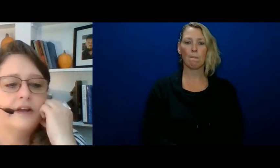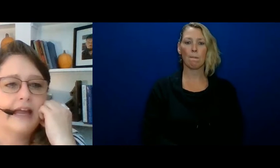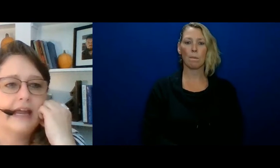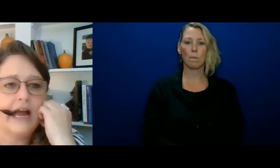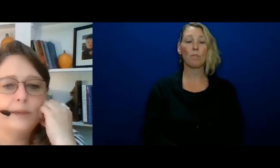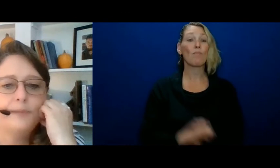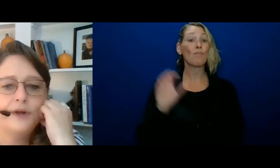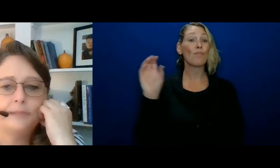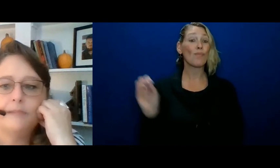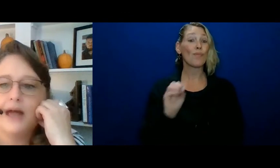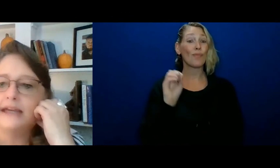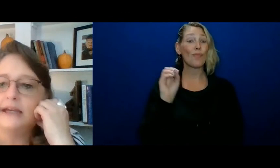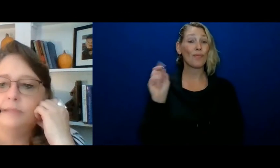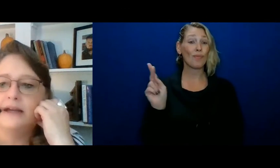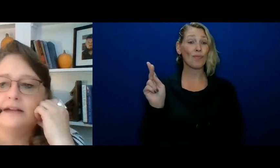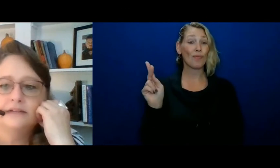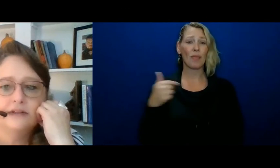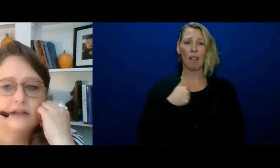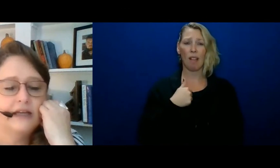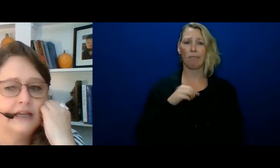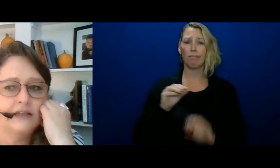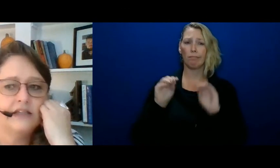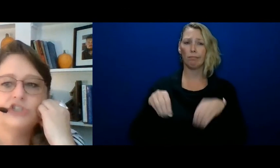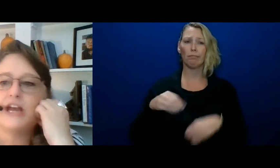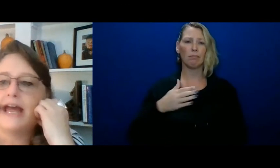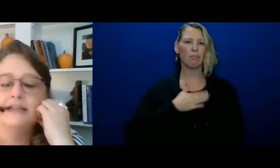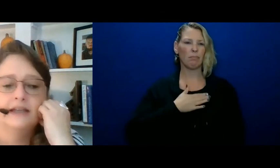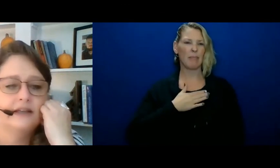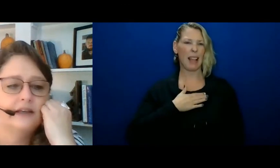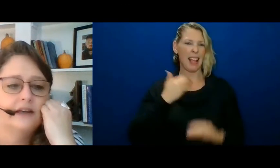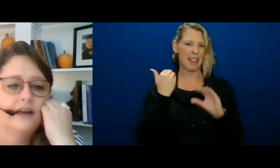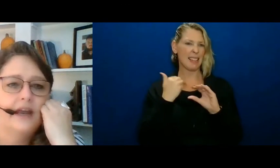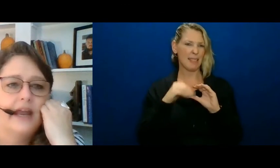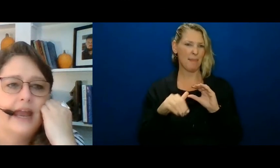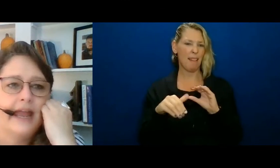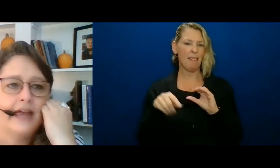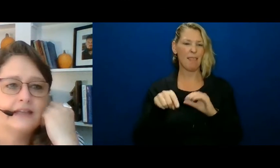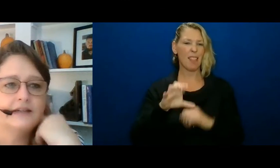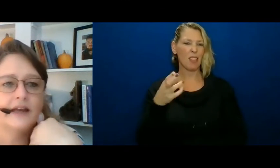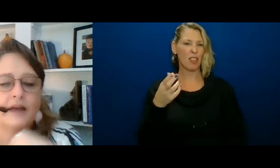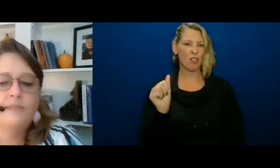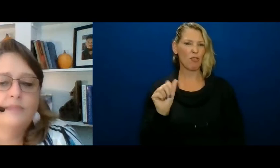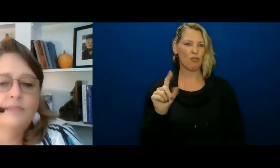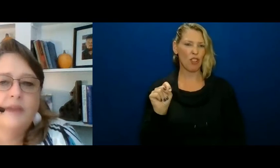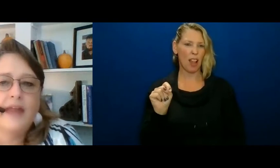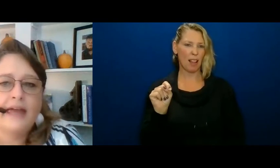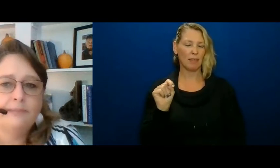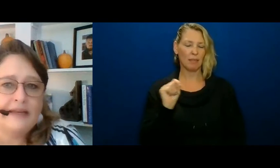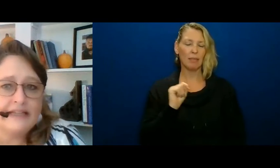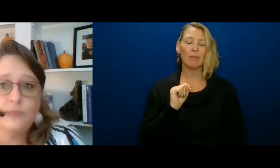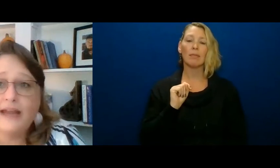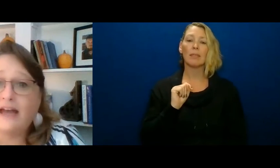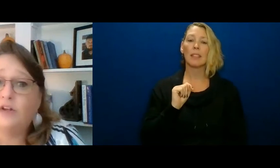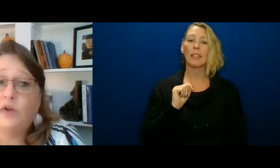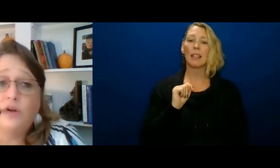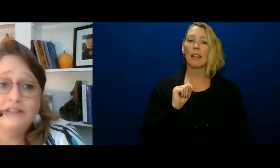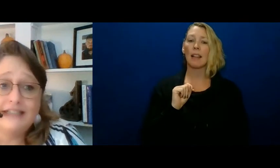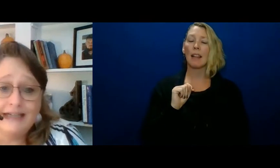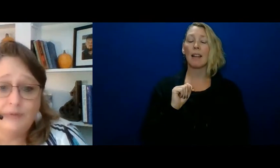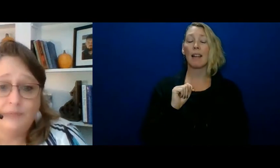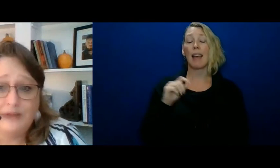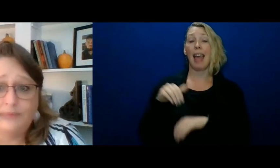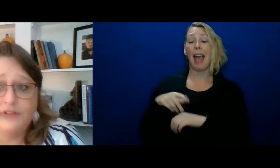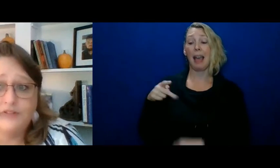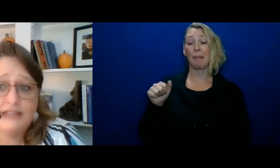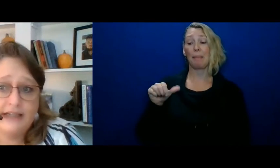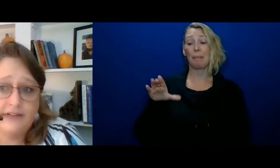okay i put my email in the chat and um at peace we have a whole